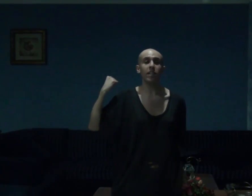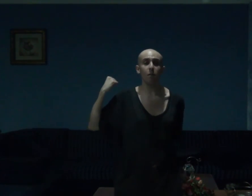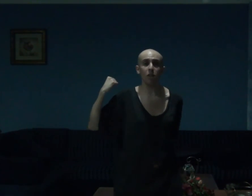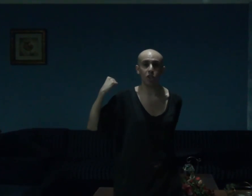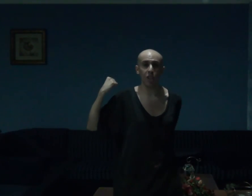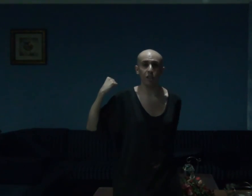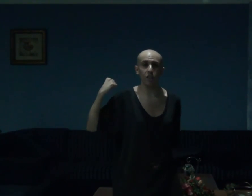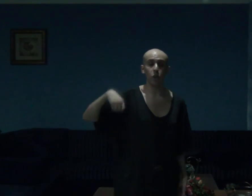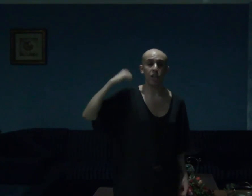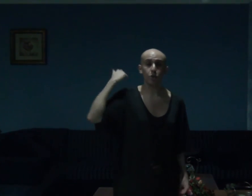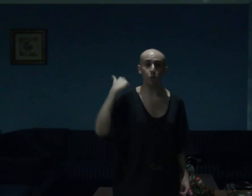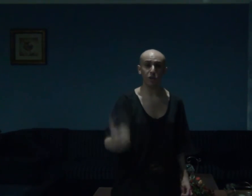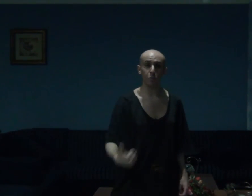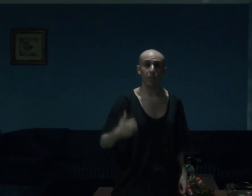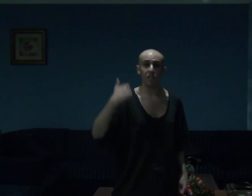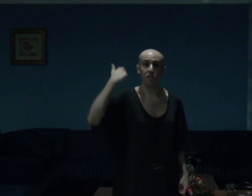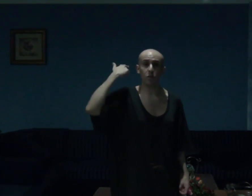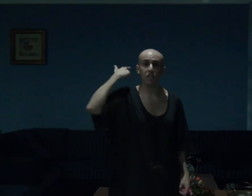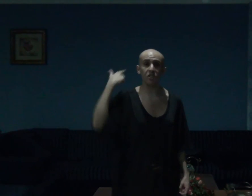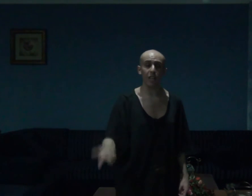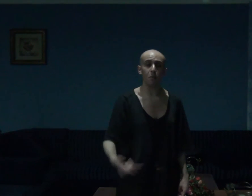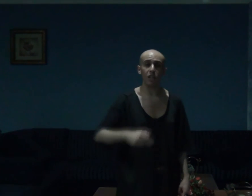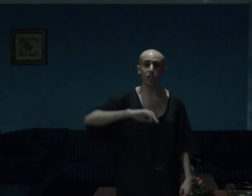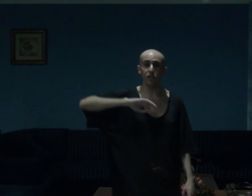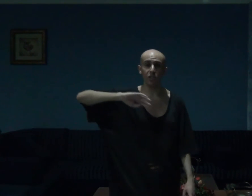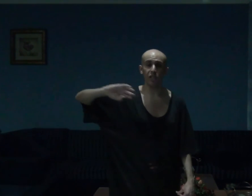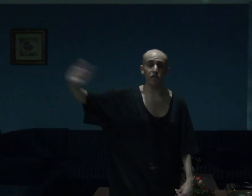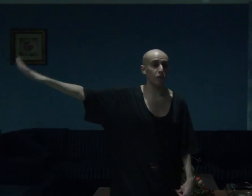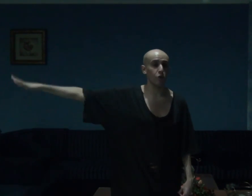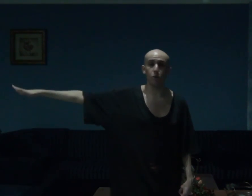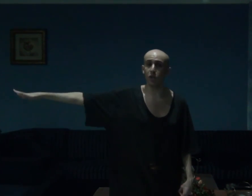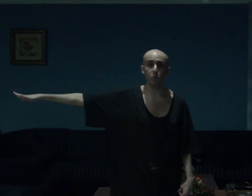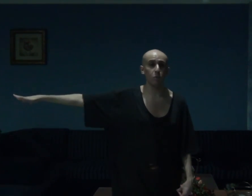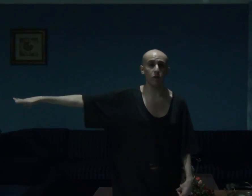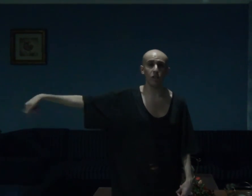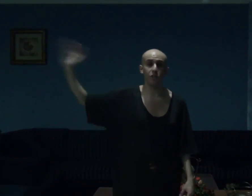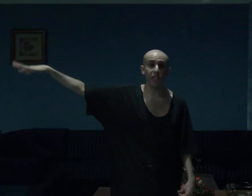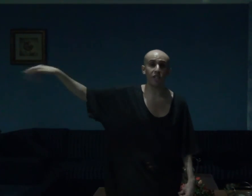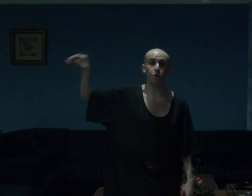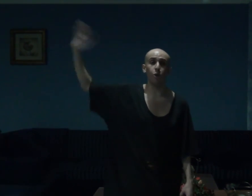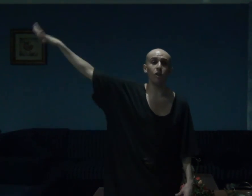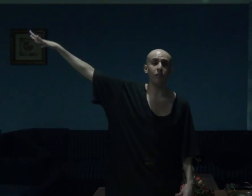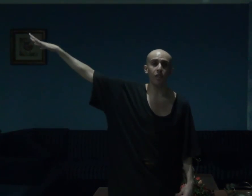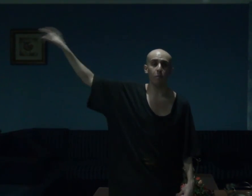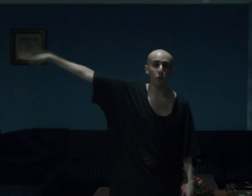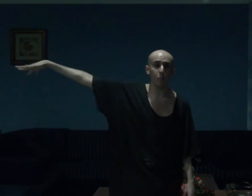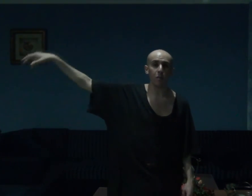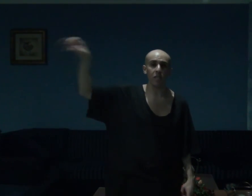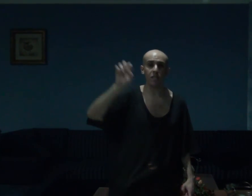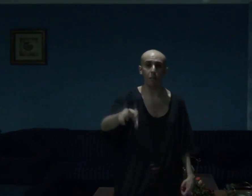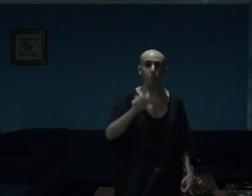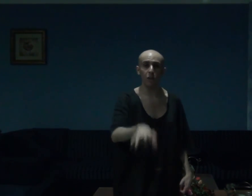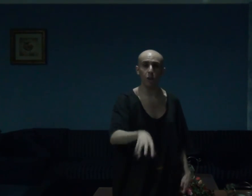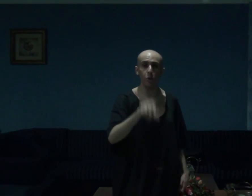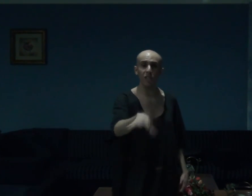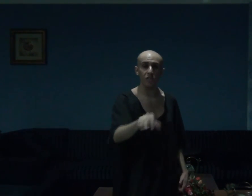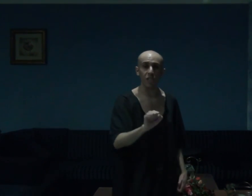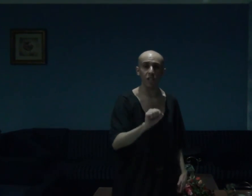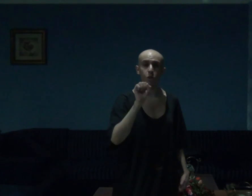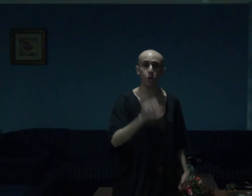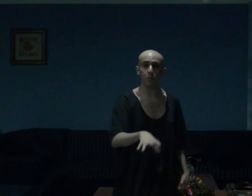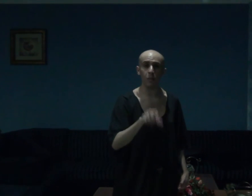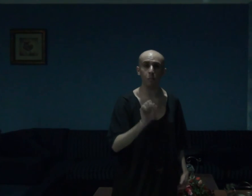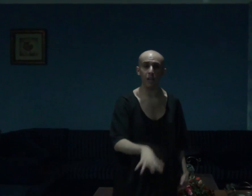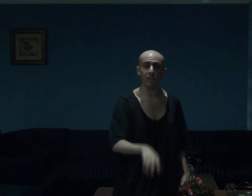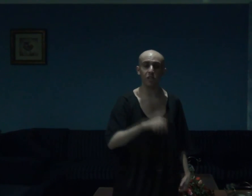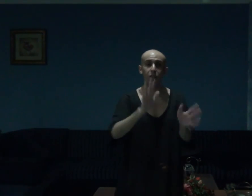out my gaming channel where I do let's play series, gaming content and so much more. The links to all of them will be down below in